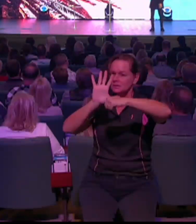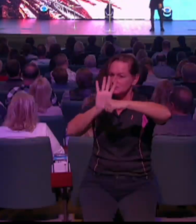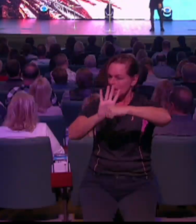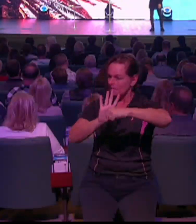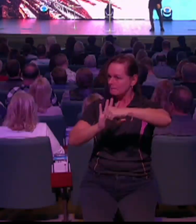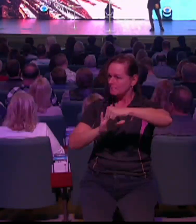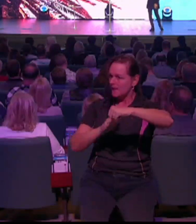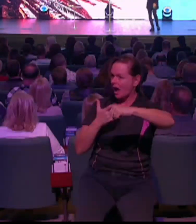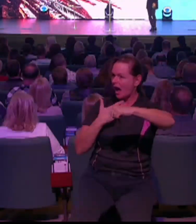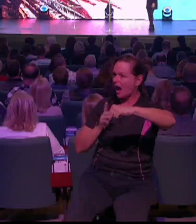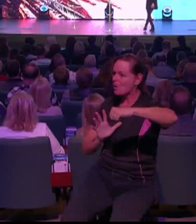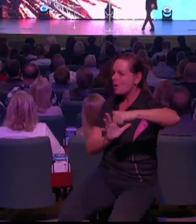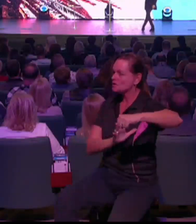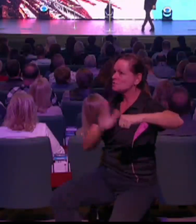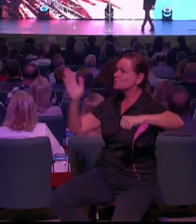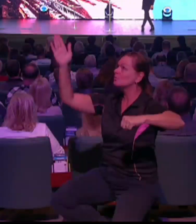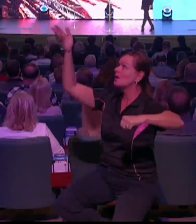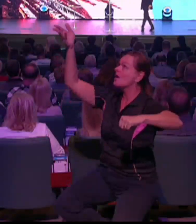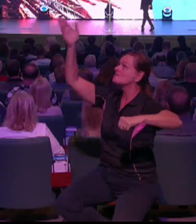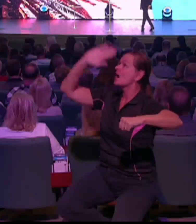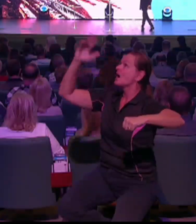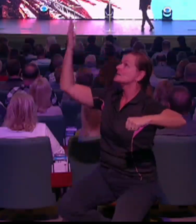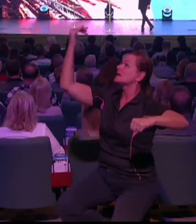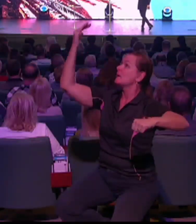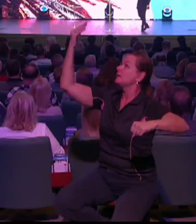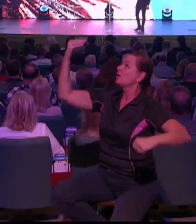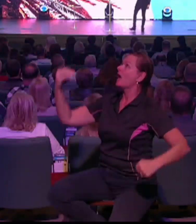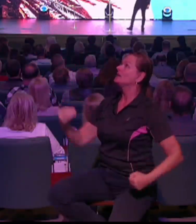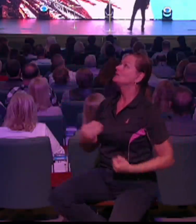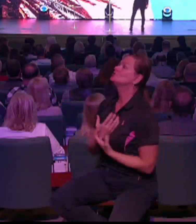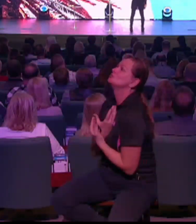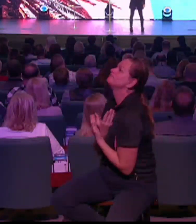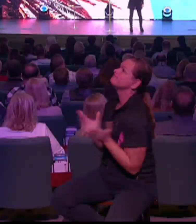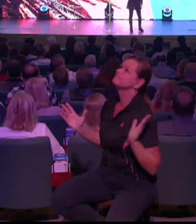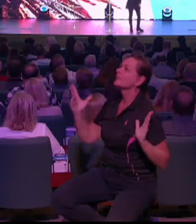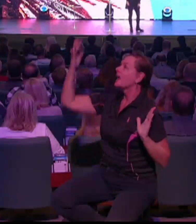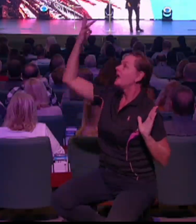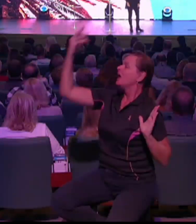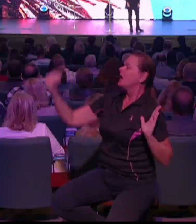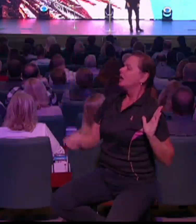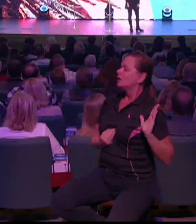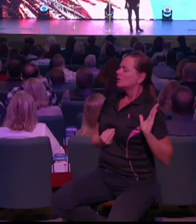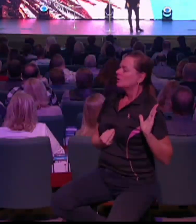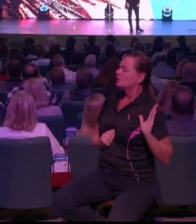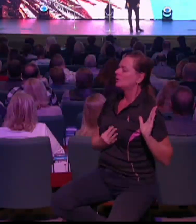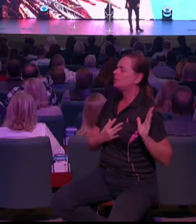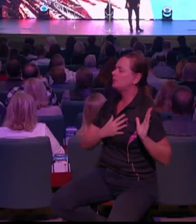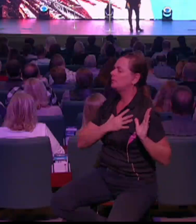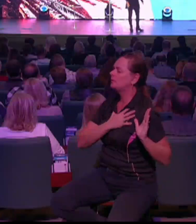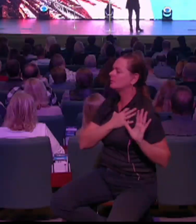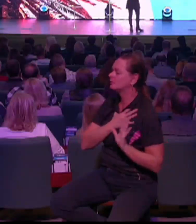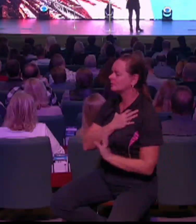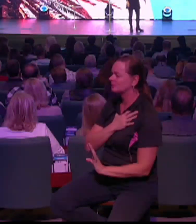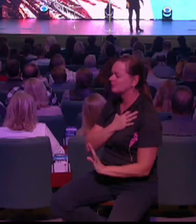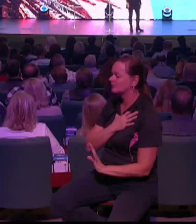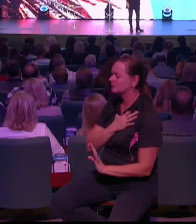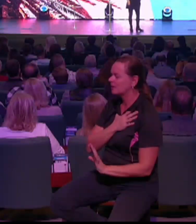Because in the presence of God, God will call you forth by name. Now, I grew up a